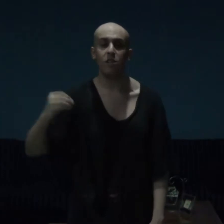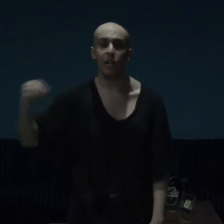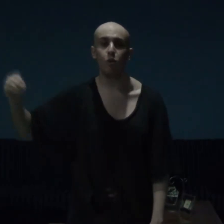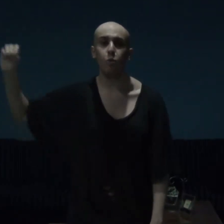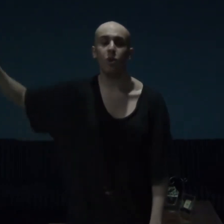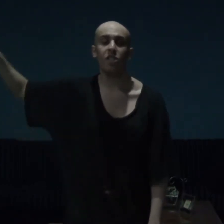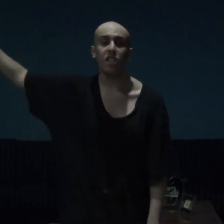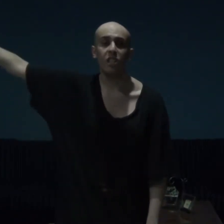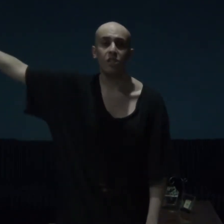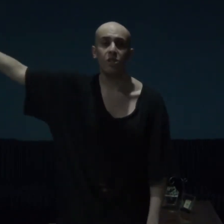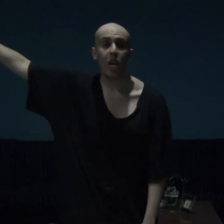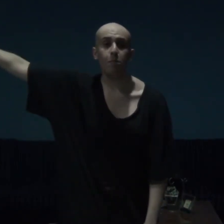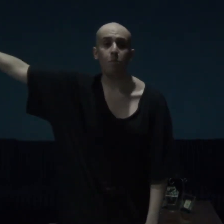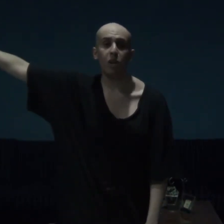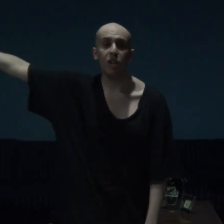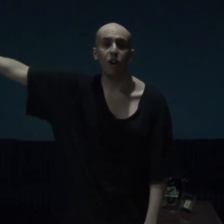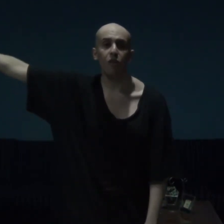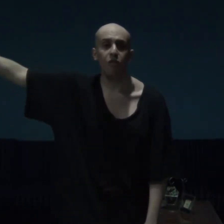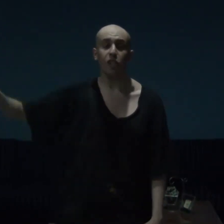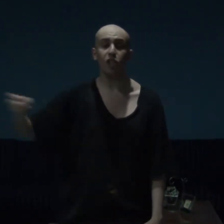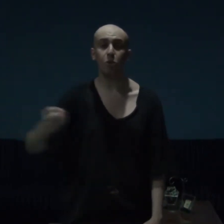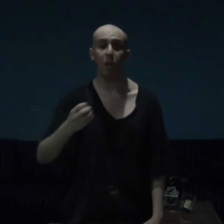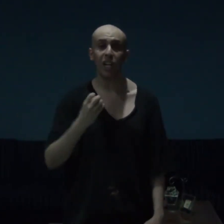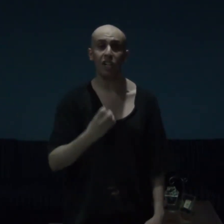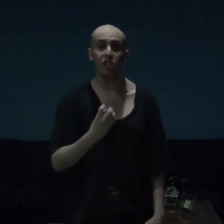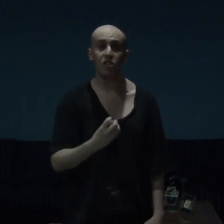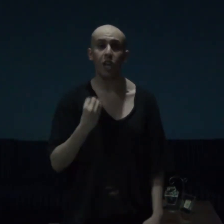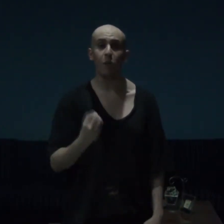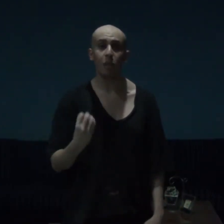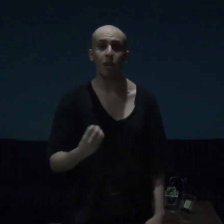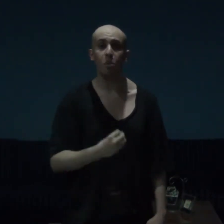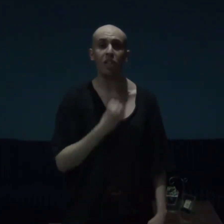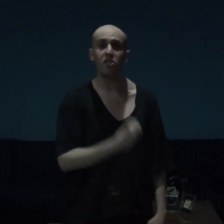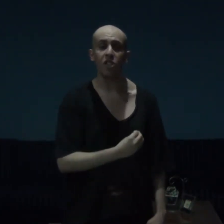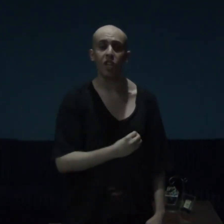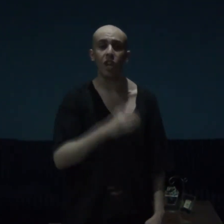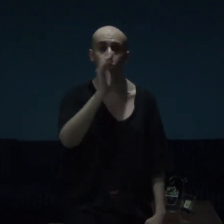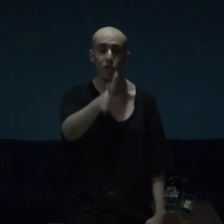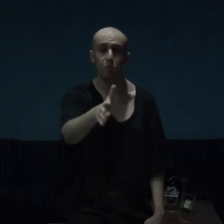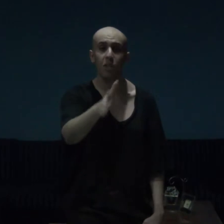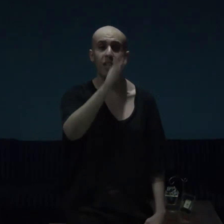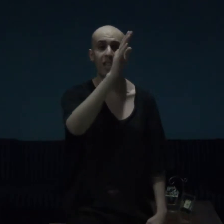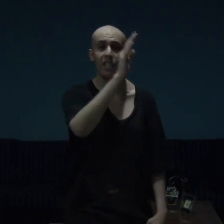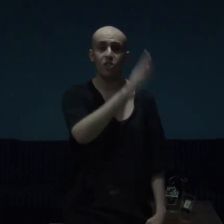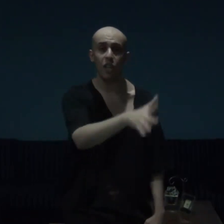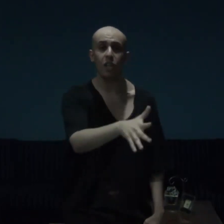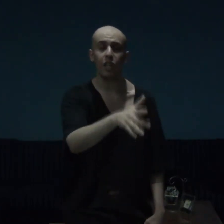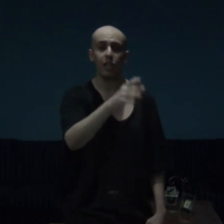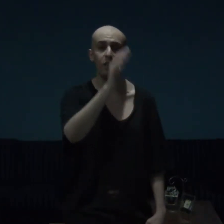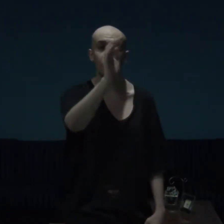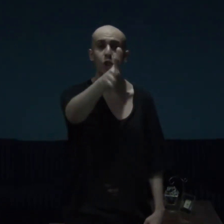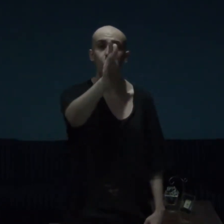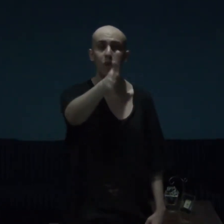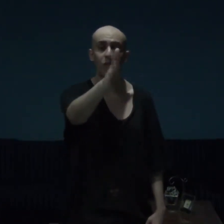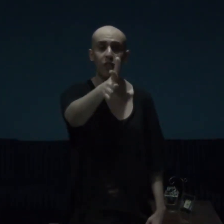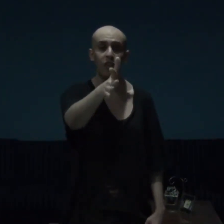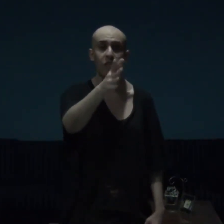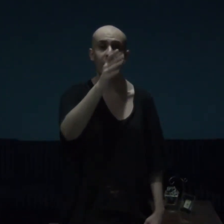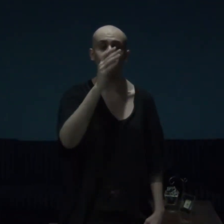out what he is capable of, Ishmael's capability, trust me guys and gals, you will find out,